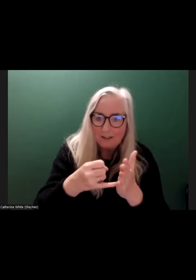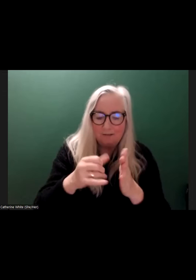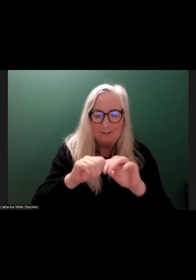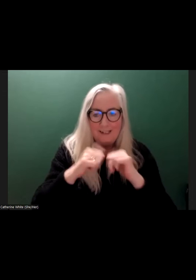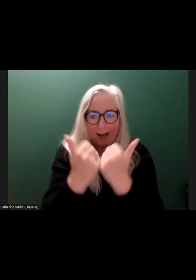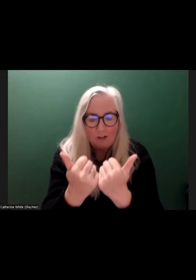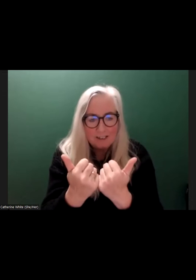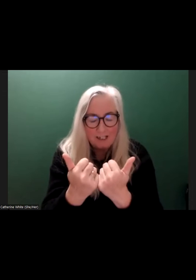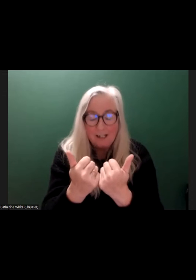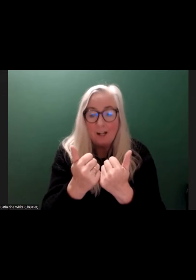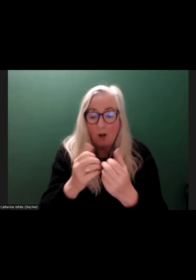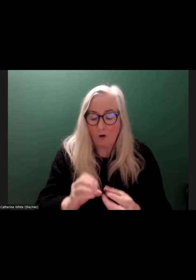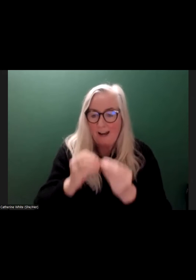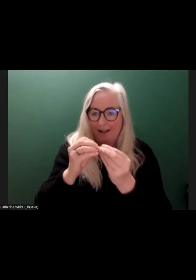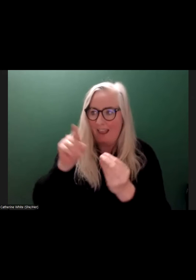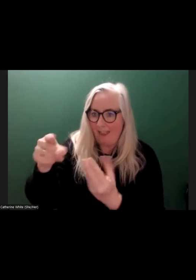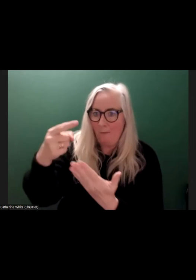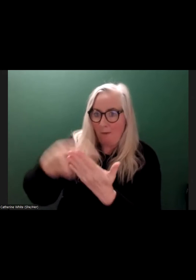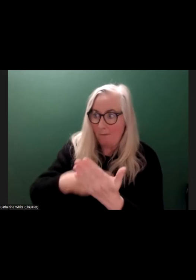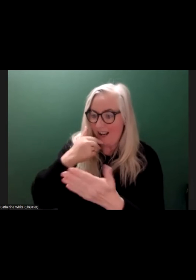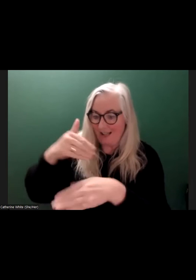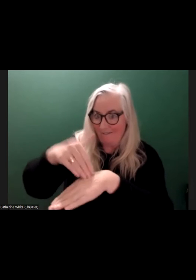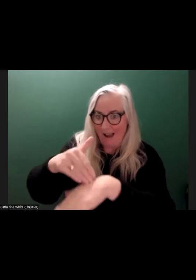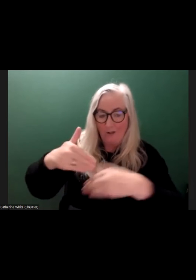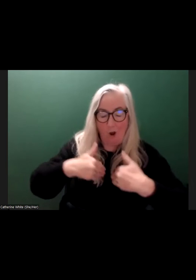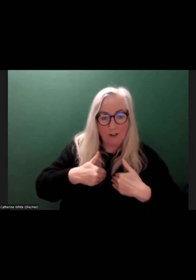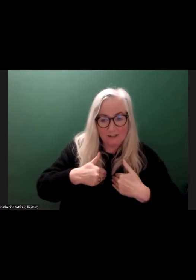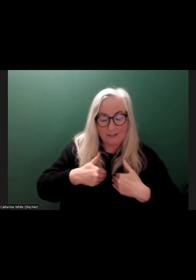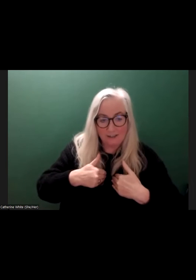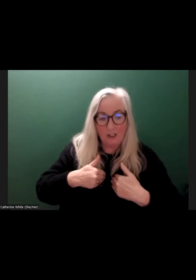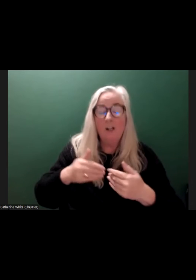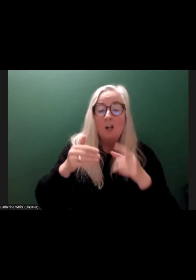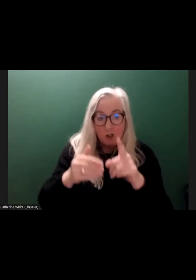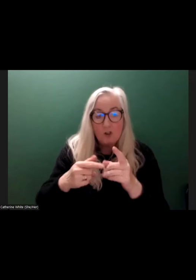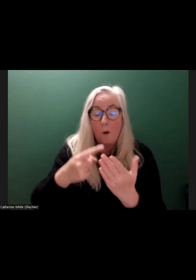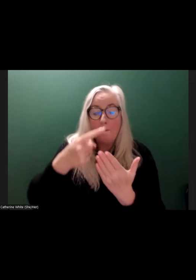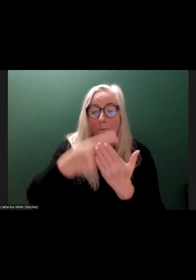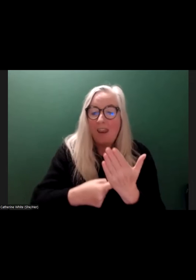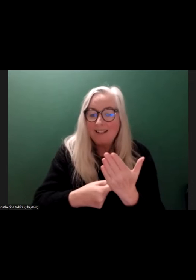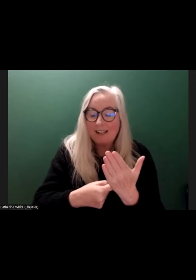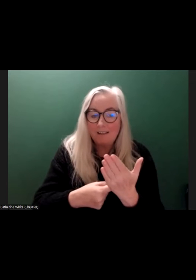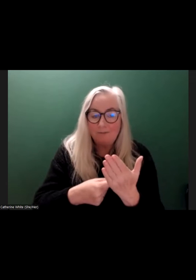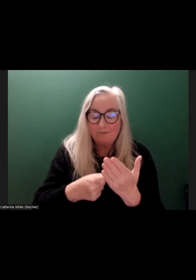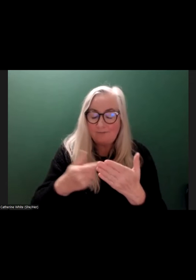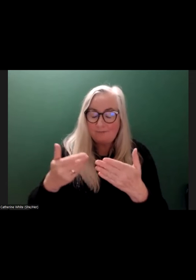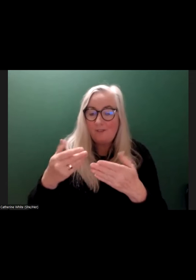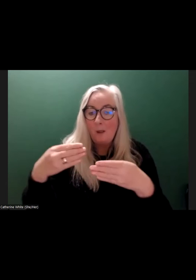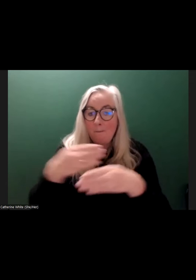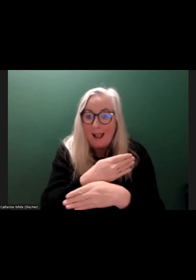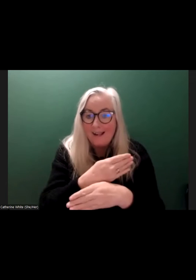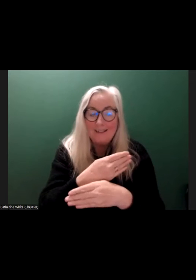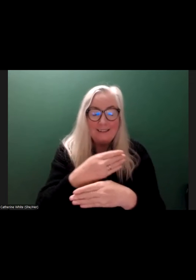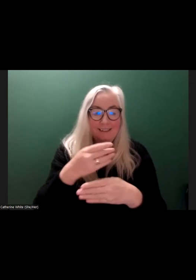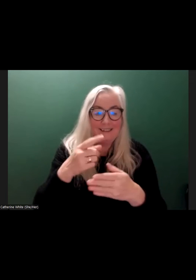are shaping that policy that affects us. To this point, policy was not shaped with disability by disabled people.